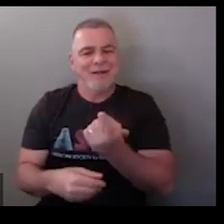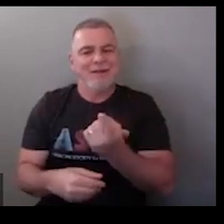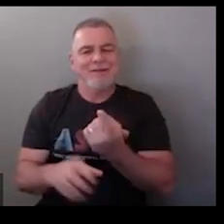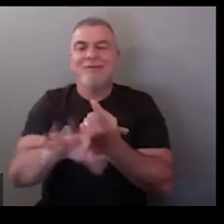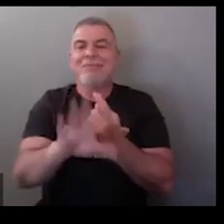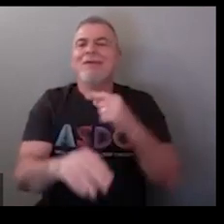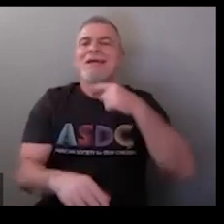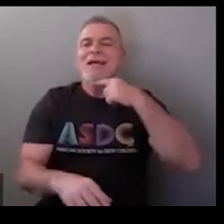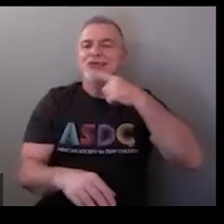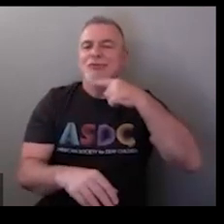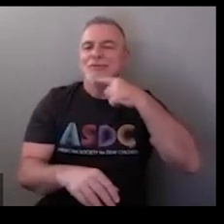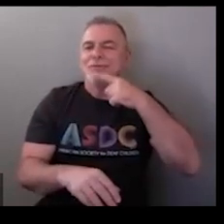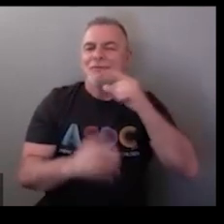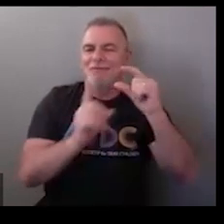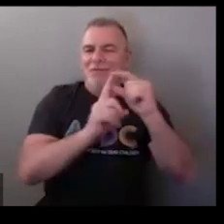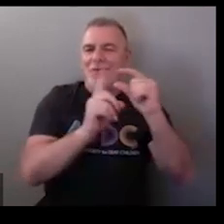this is storytelling